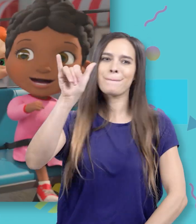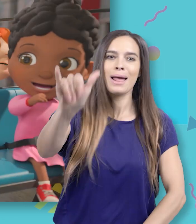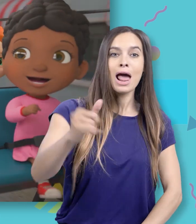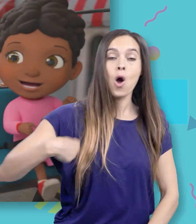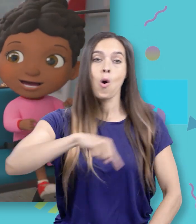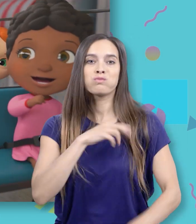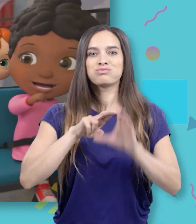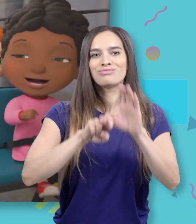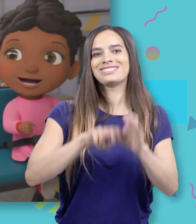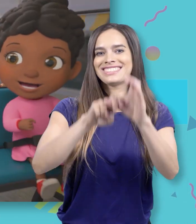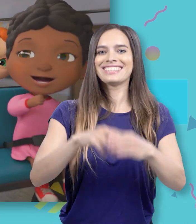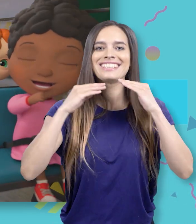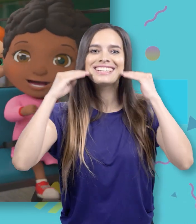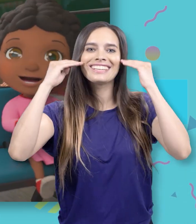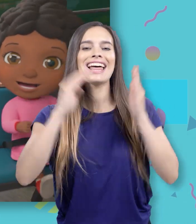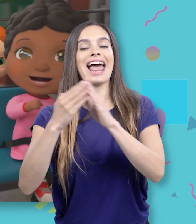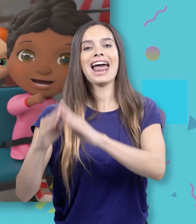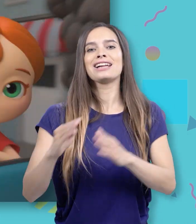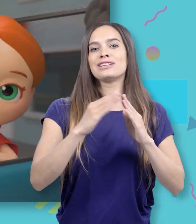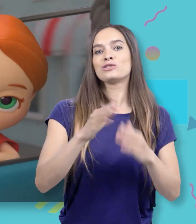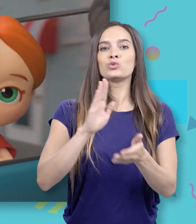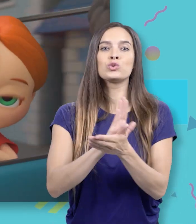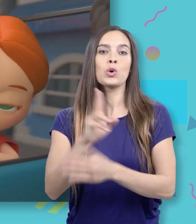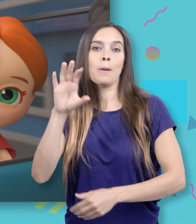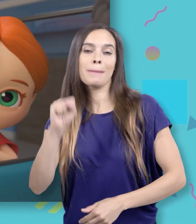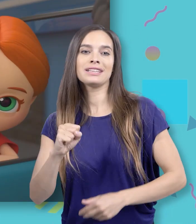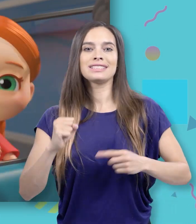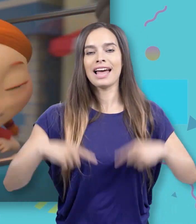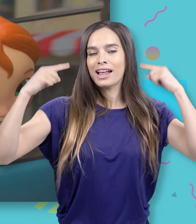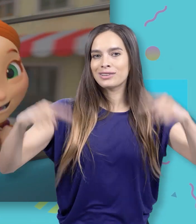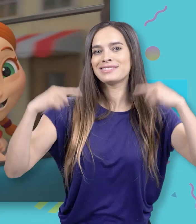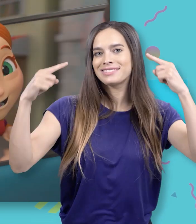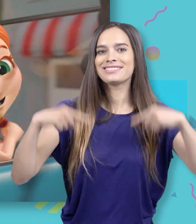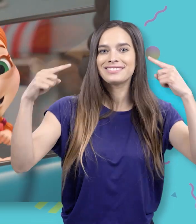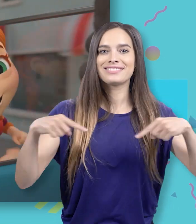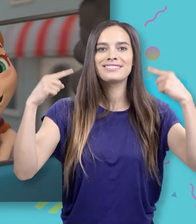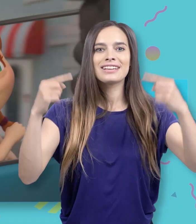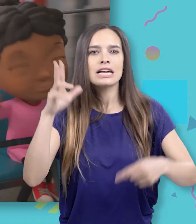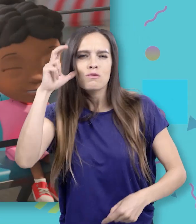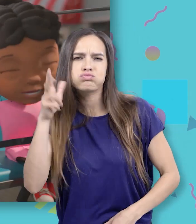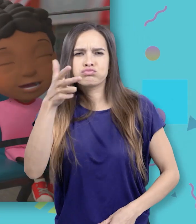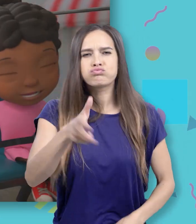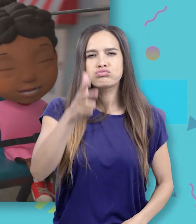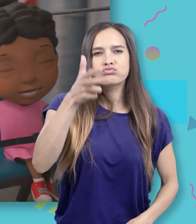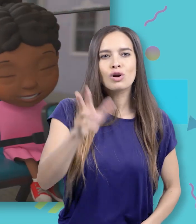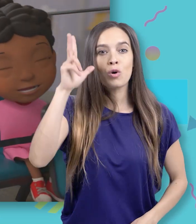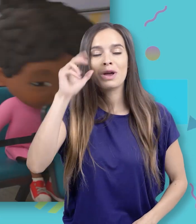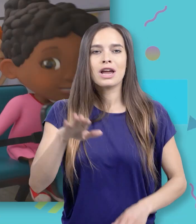riding, we're smiling Through the town On the school bus The wheels turning round Hear the vroom, vroom, vroom Hear